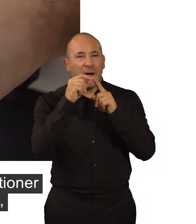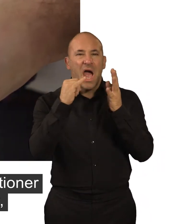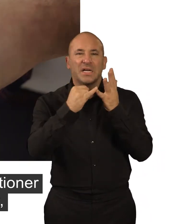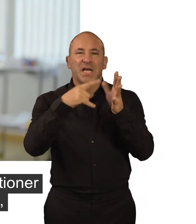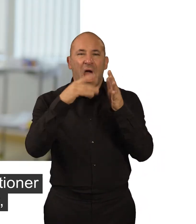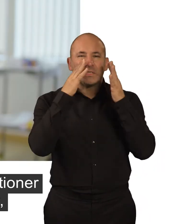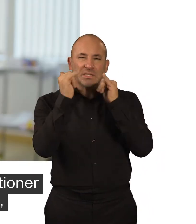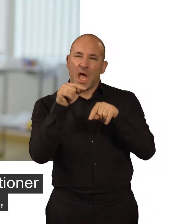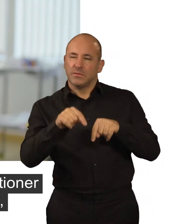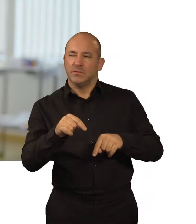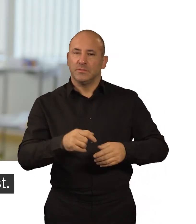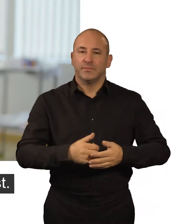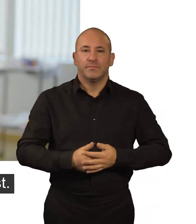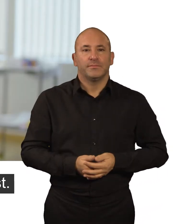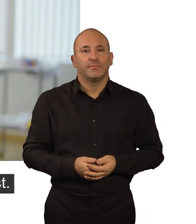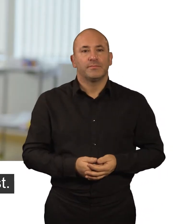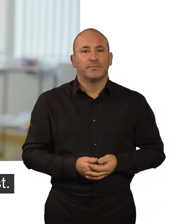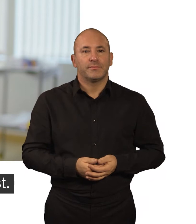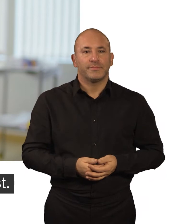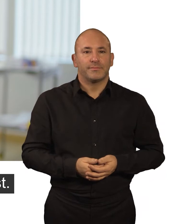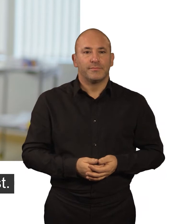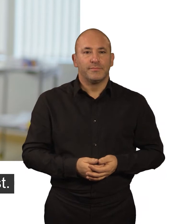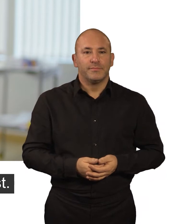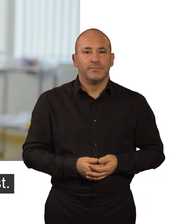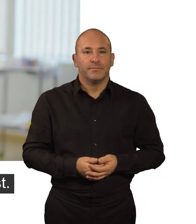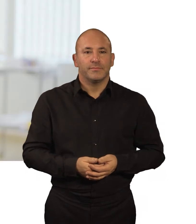a blood test which we call PSA test.